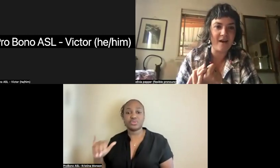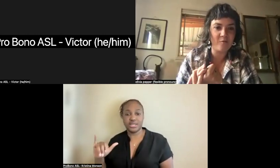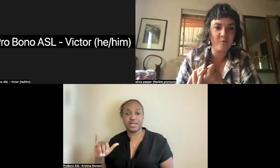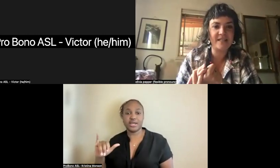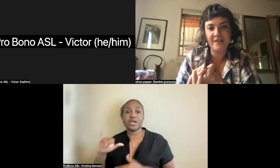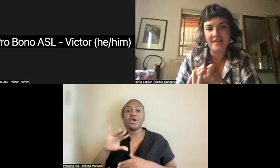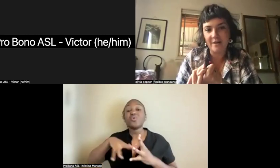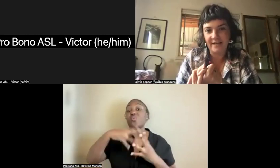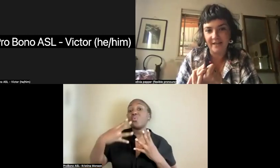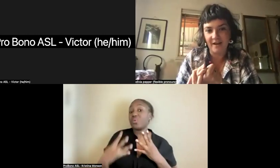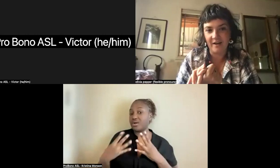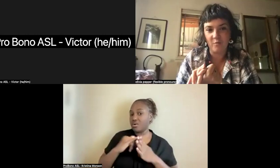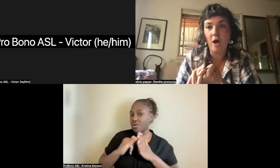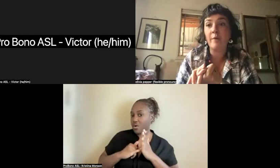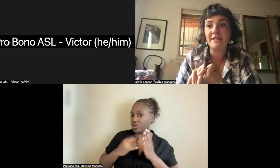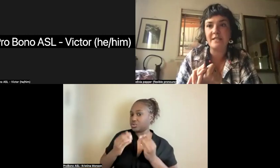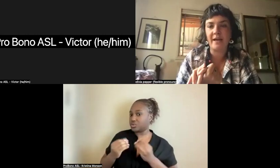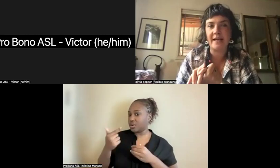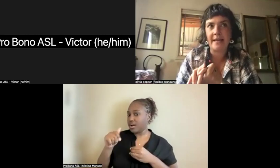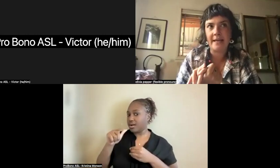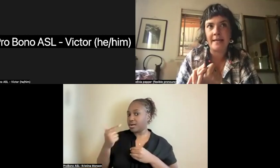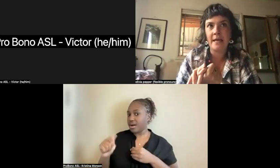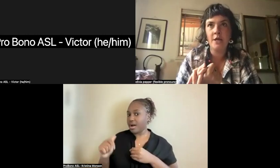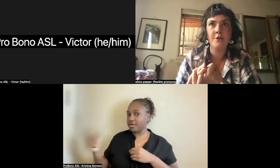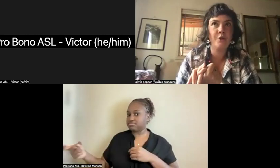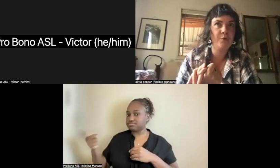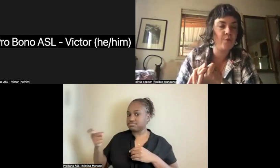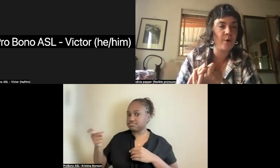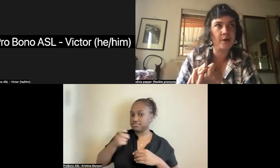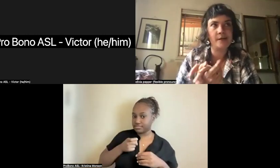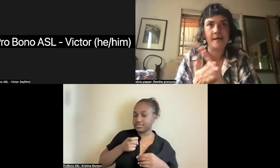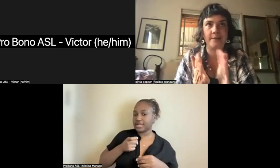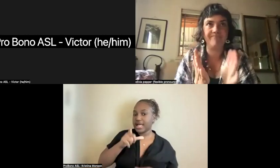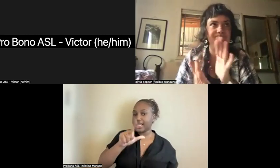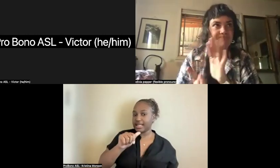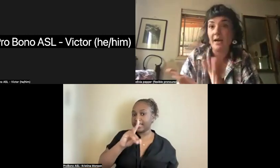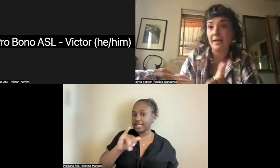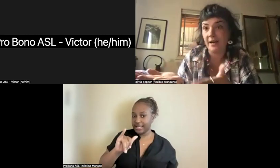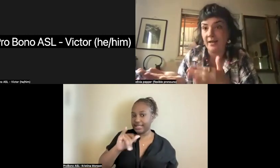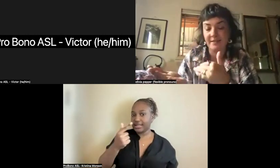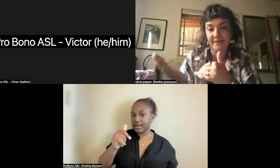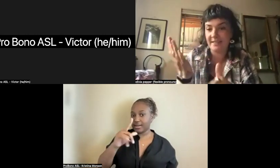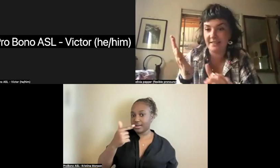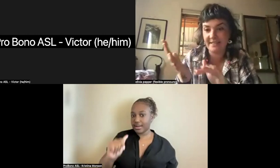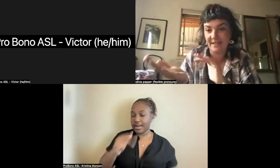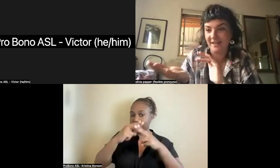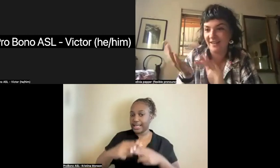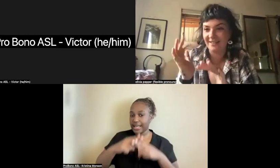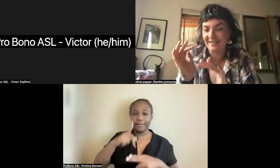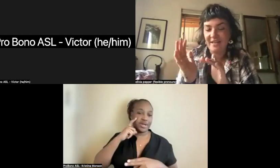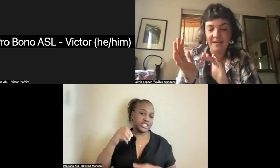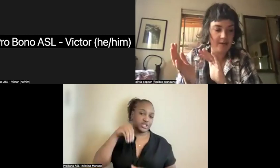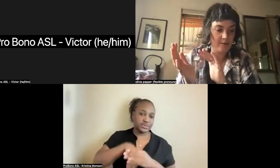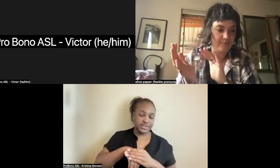Gaga was given the name Lady Gaga while participating in the New York, um, Gaga dance, uh,